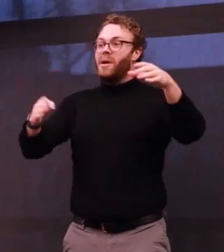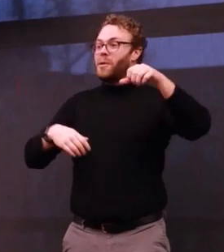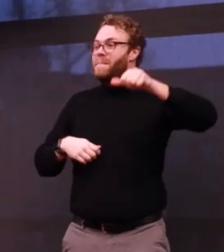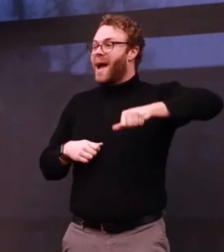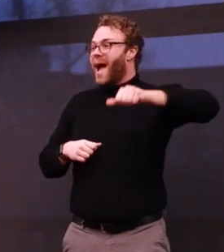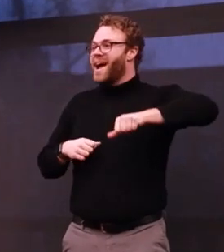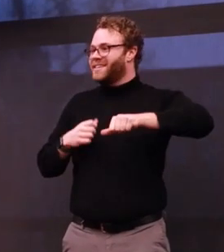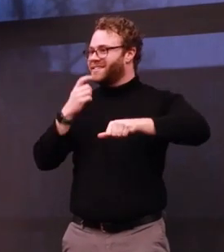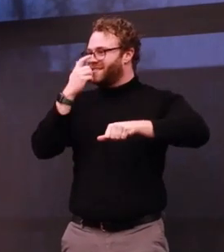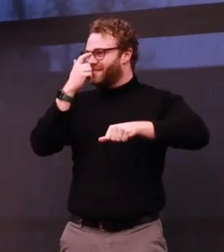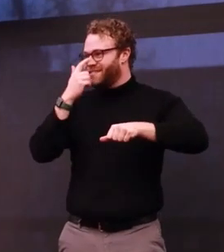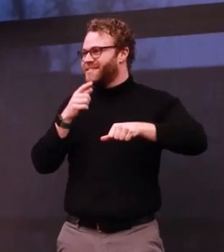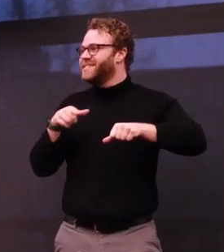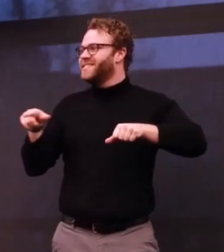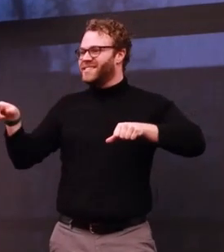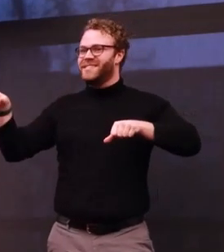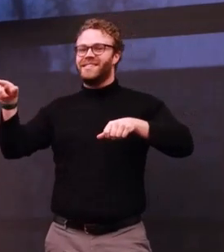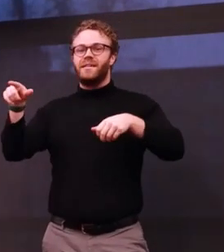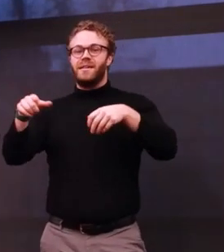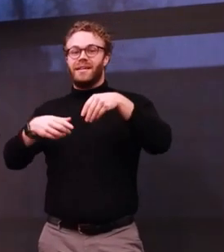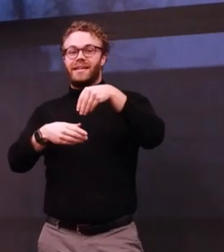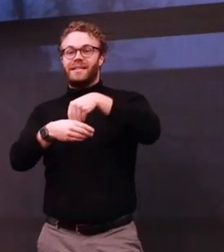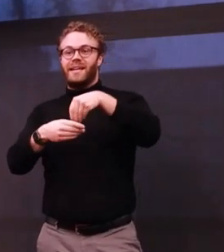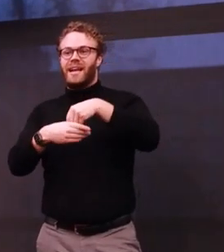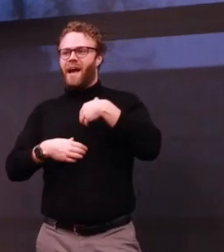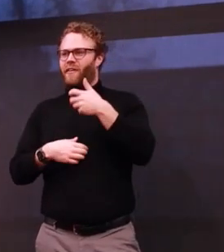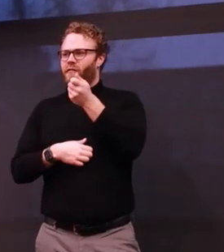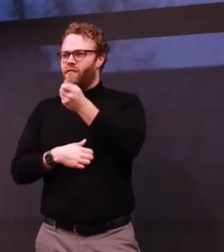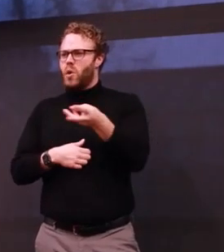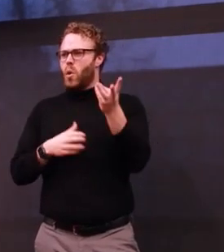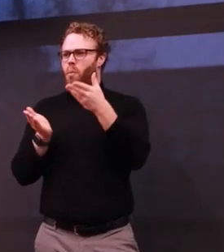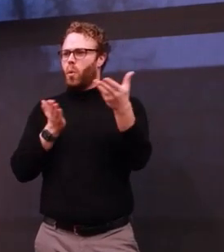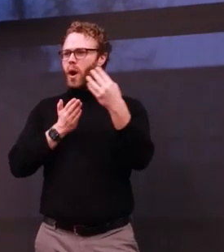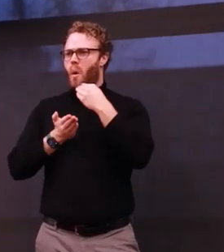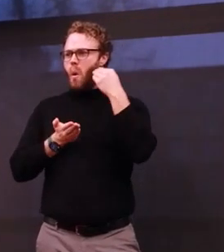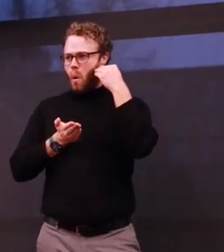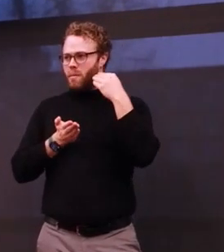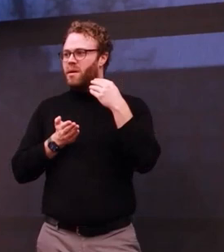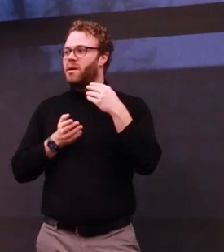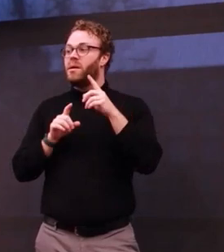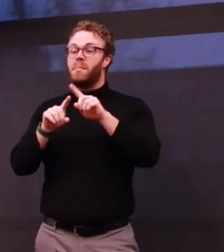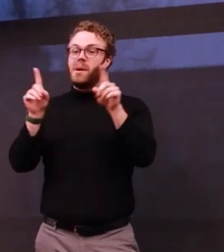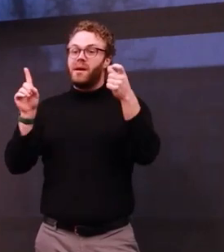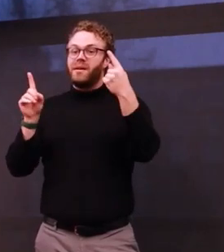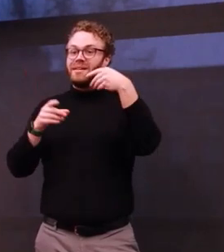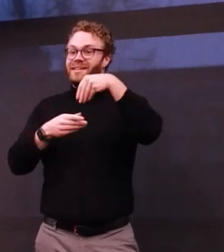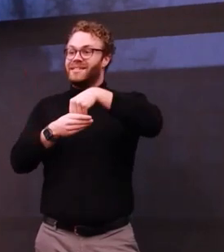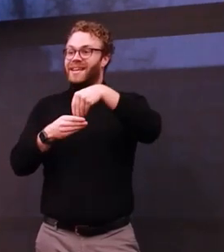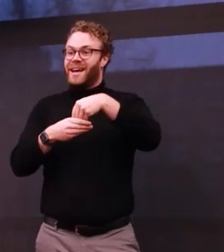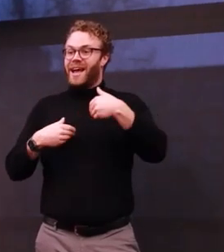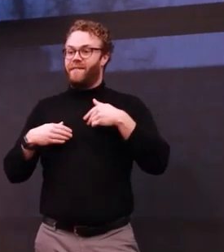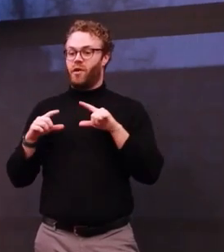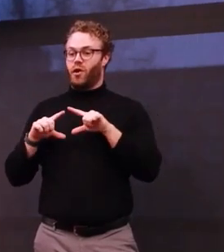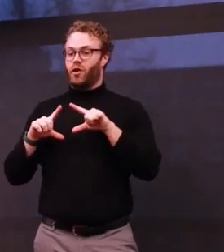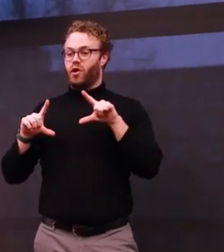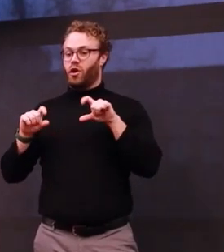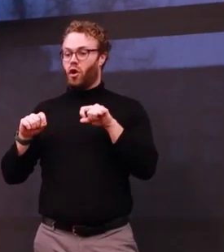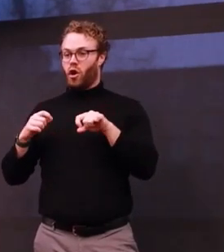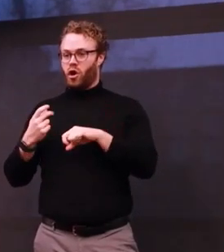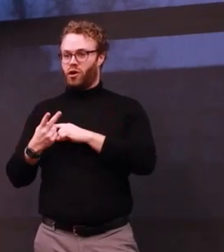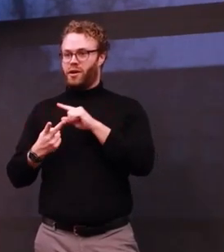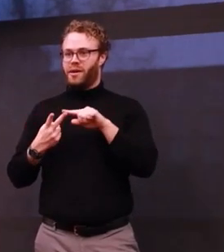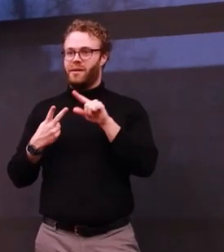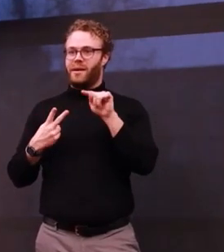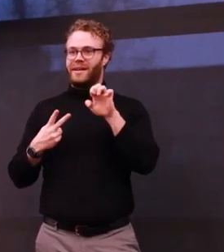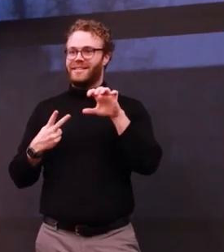In your bags, you have a few things to take home with you. But among those are an index card and a TEDx pen.